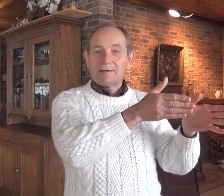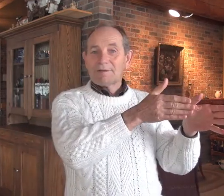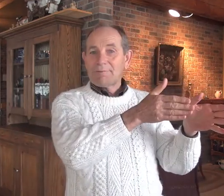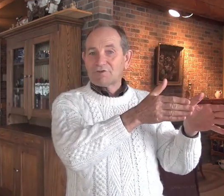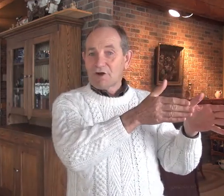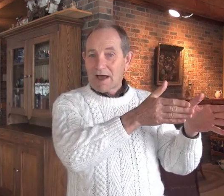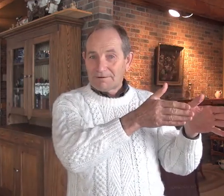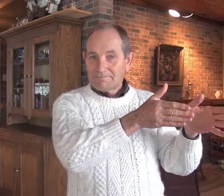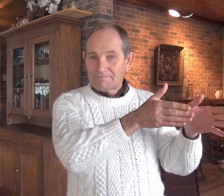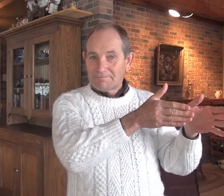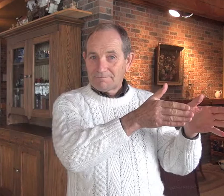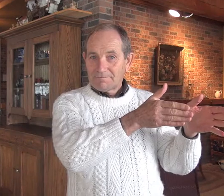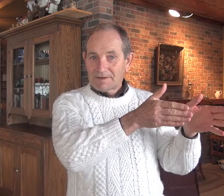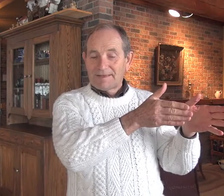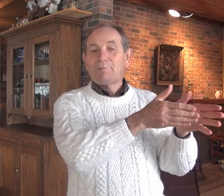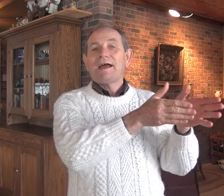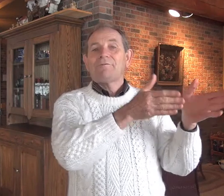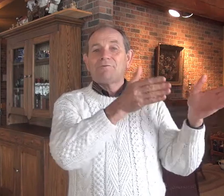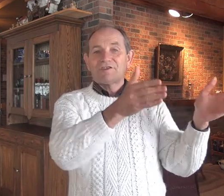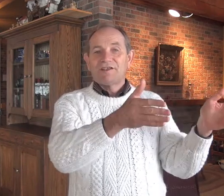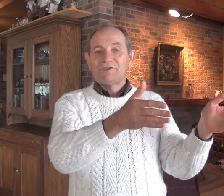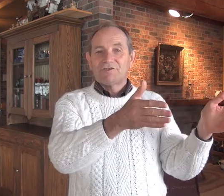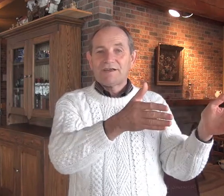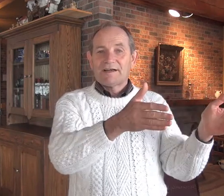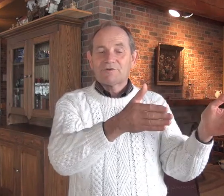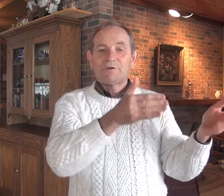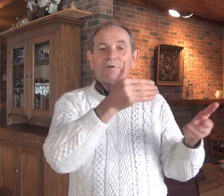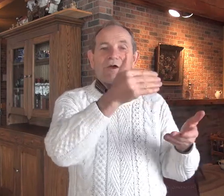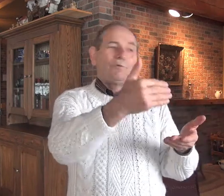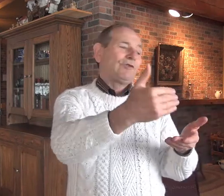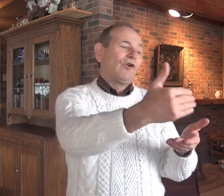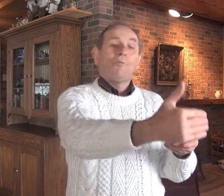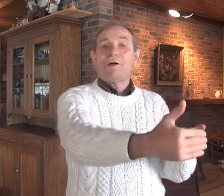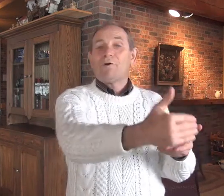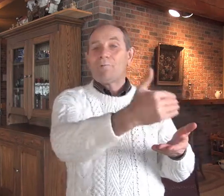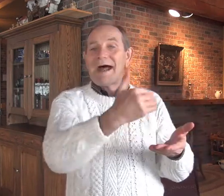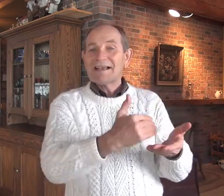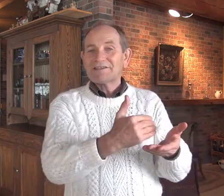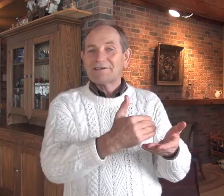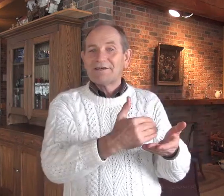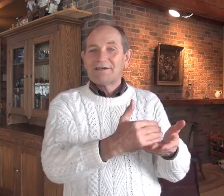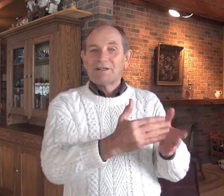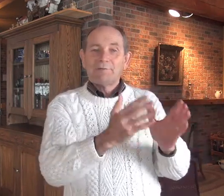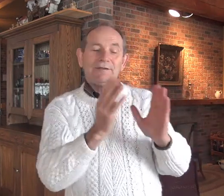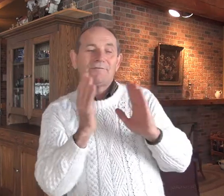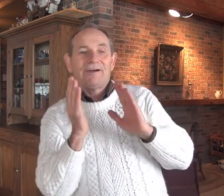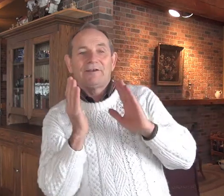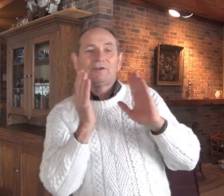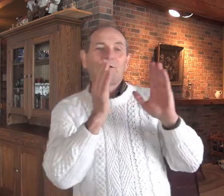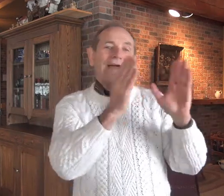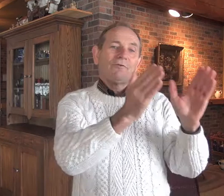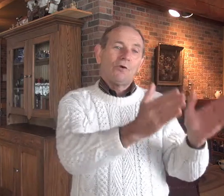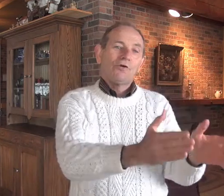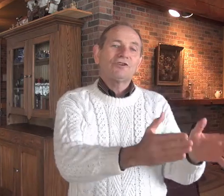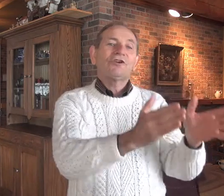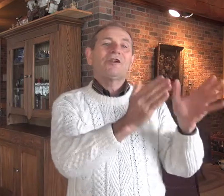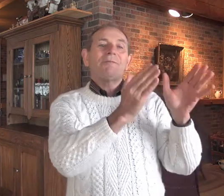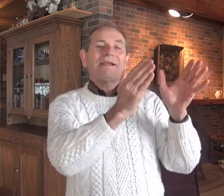sometimes they're not. And then we have to address the issue there, because there's no point in going past there to find out that we have goals that are going to be